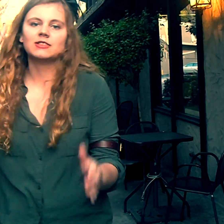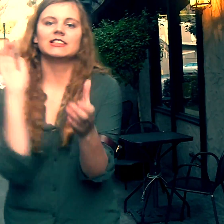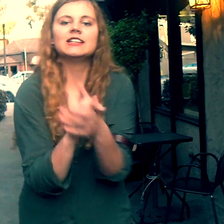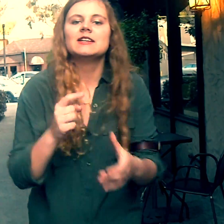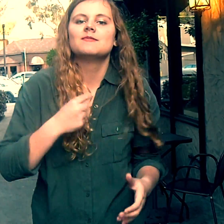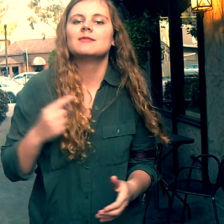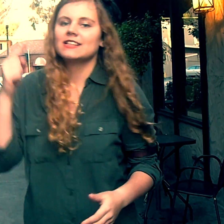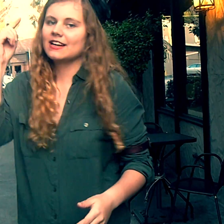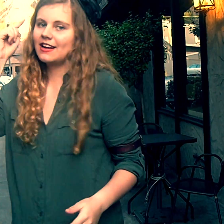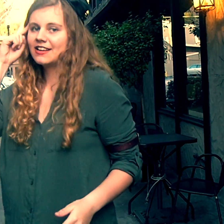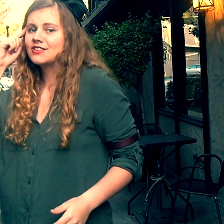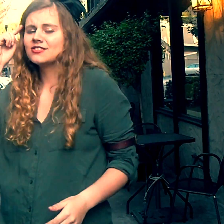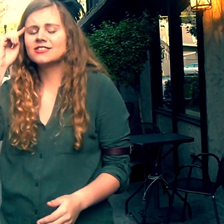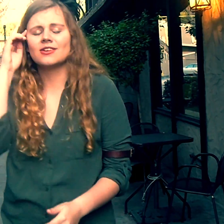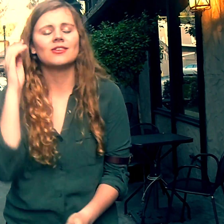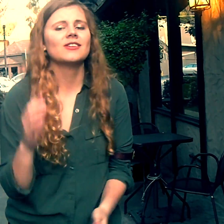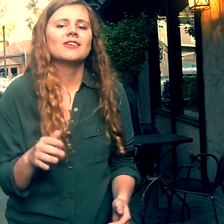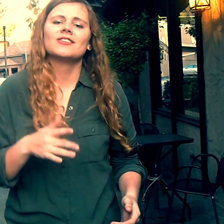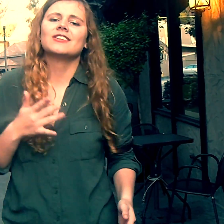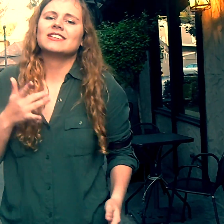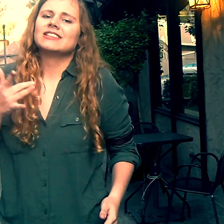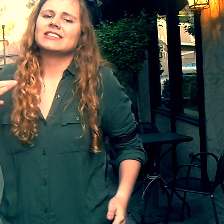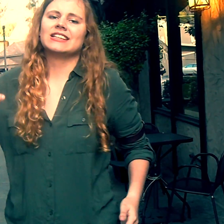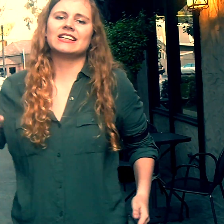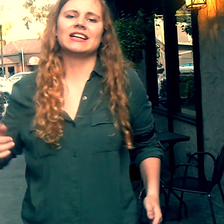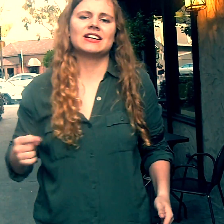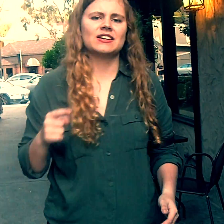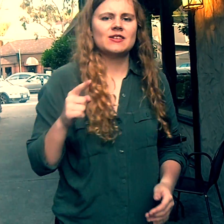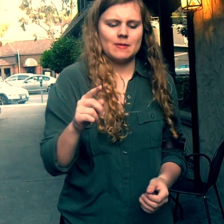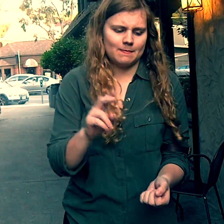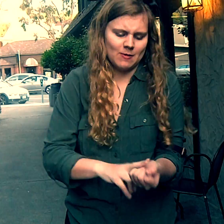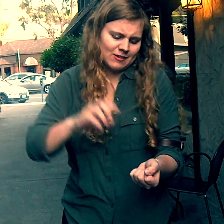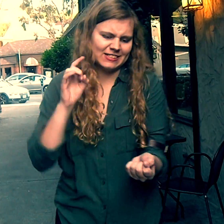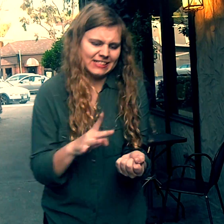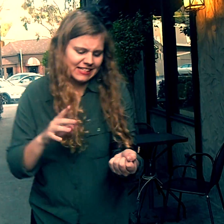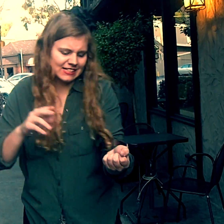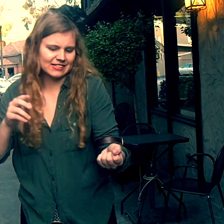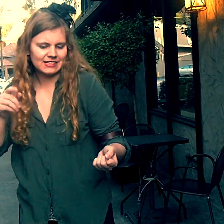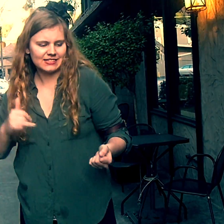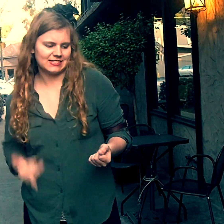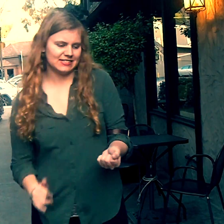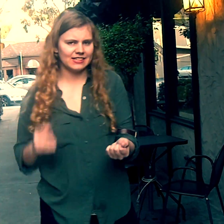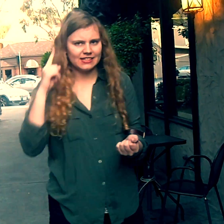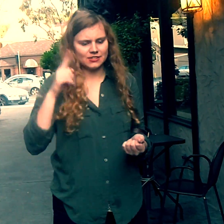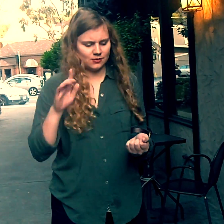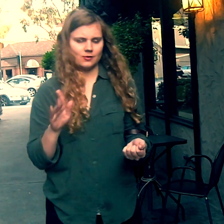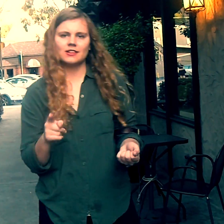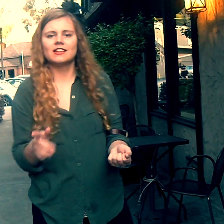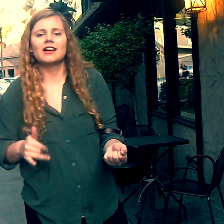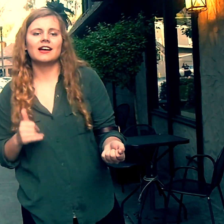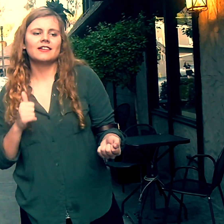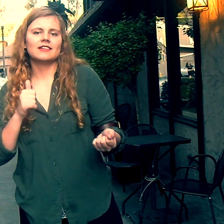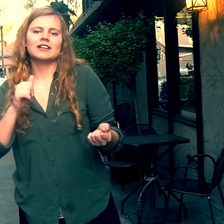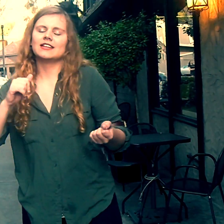take it from me, I've been there a thousand times You hit your butt because it still makes you alive And